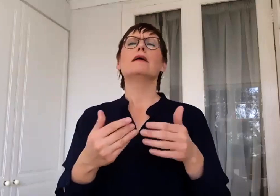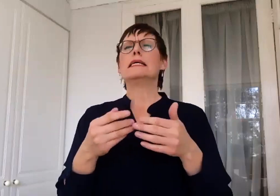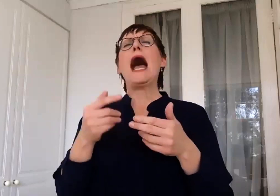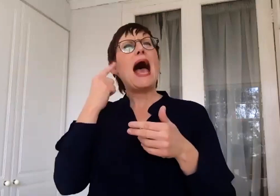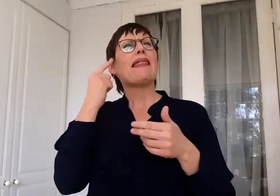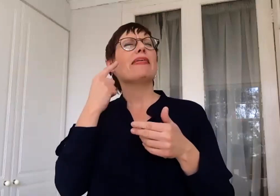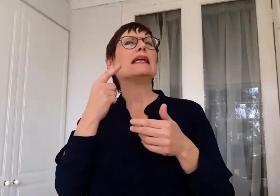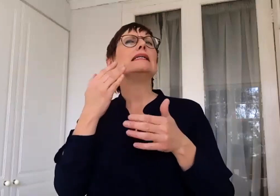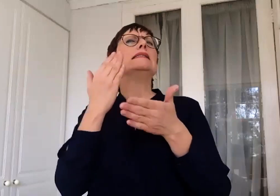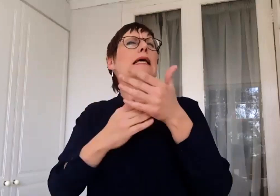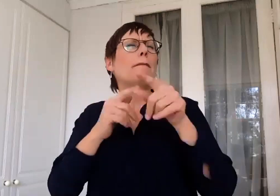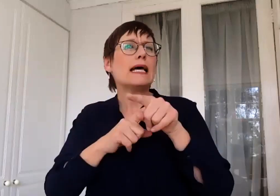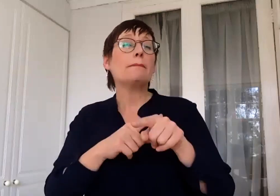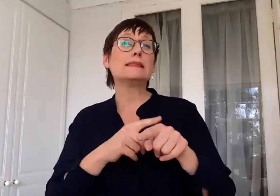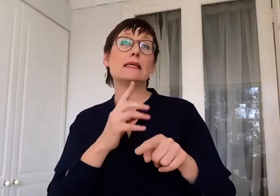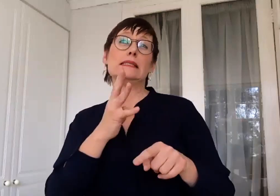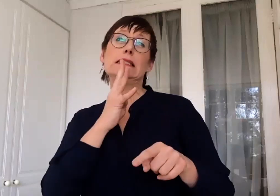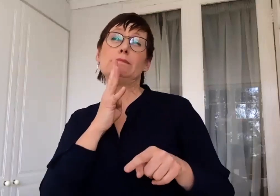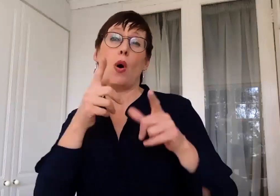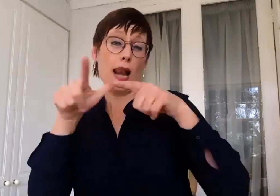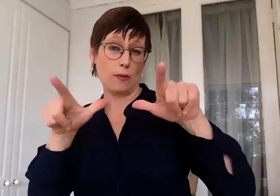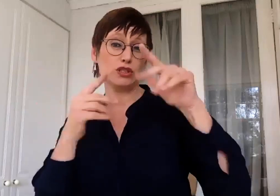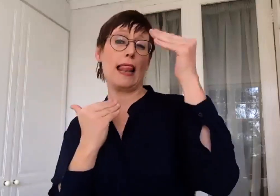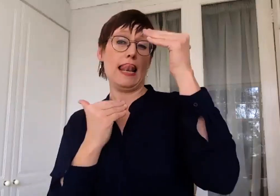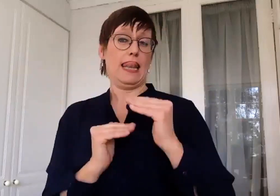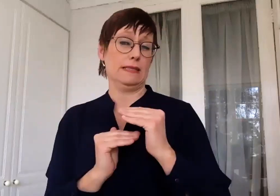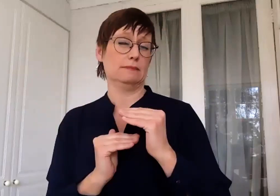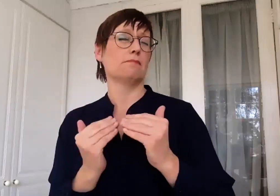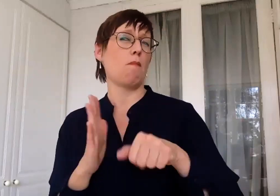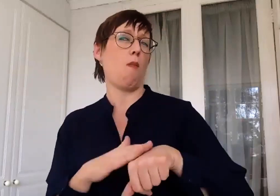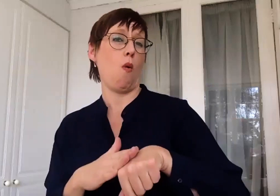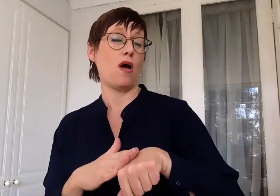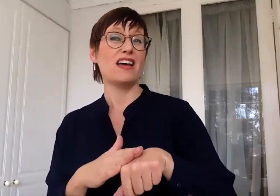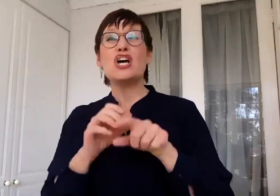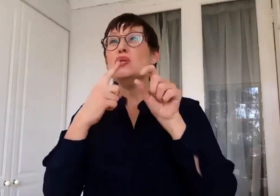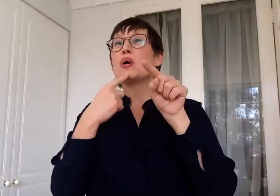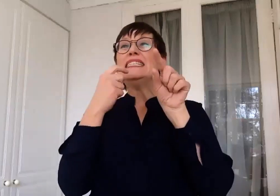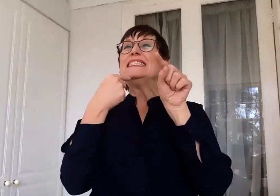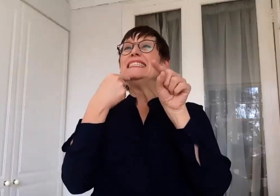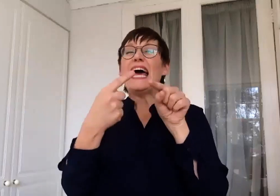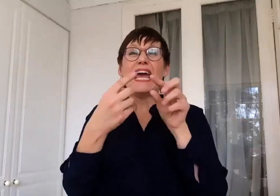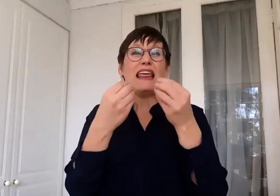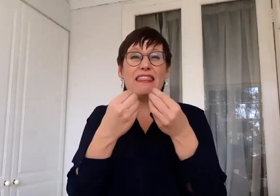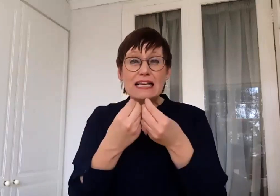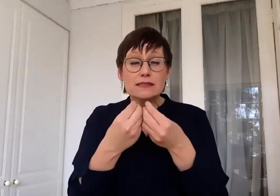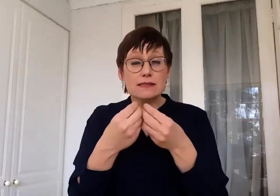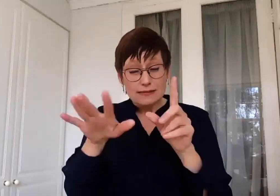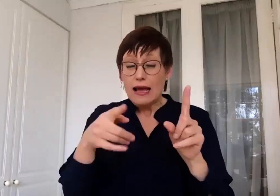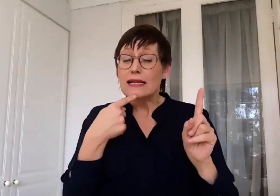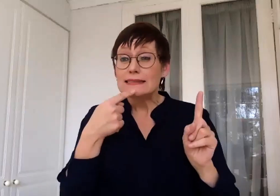Yeah. No, the things that we are able to say and sign and the variations and I promise you, Yusufus, if you could sign my friend, you would